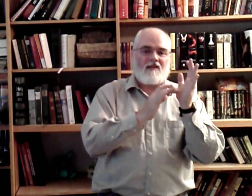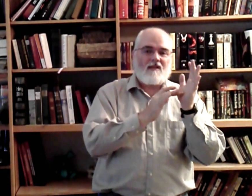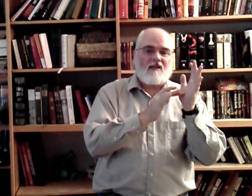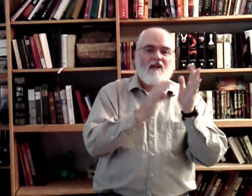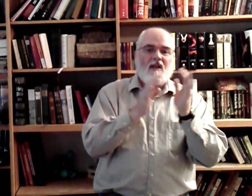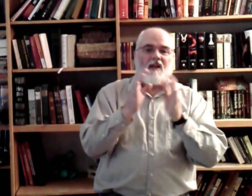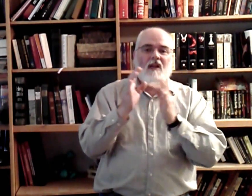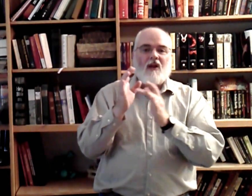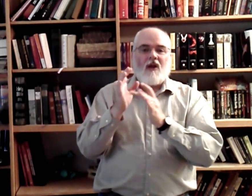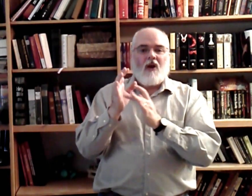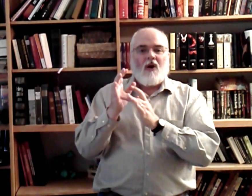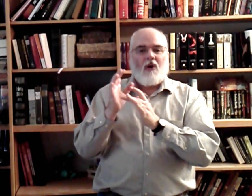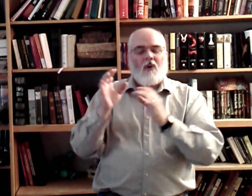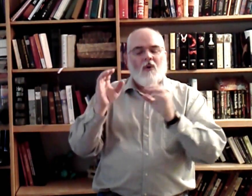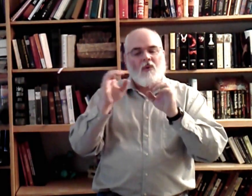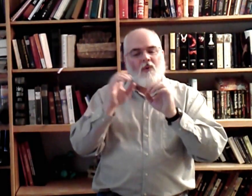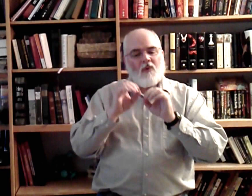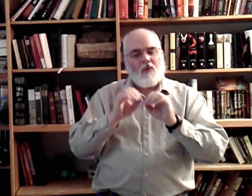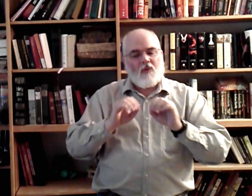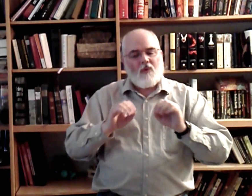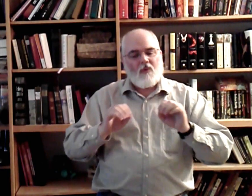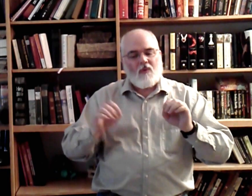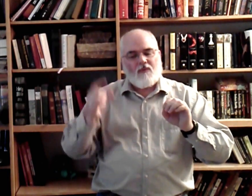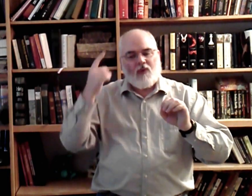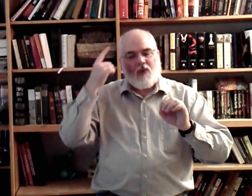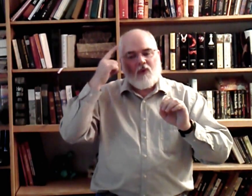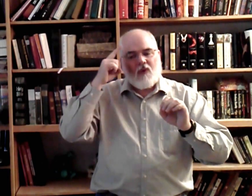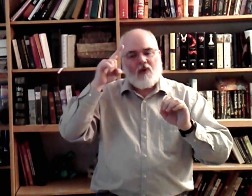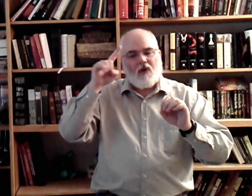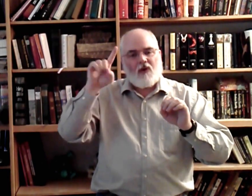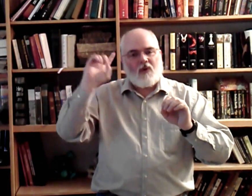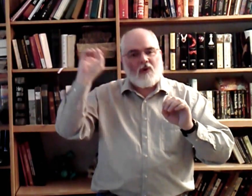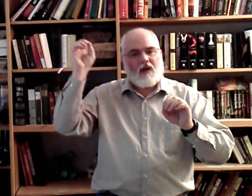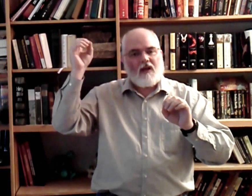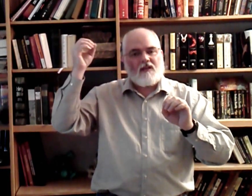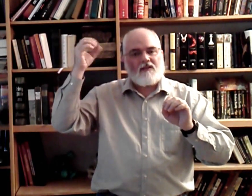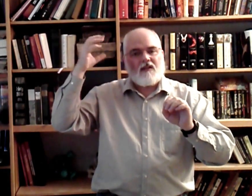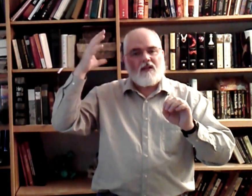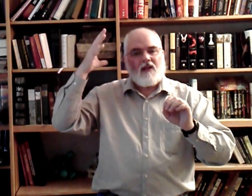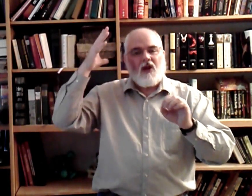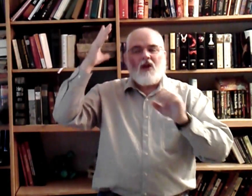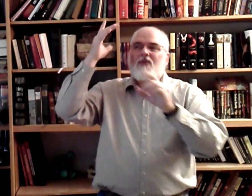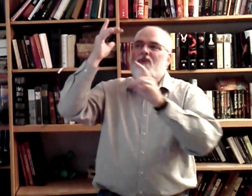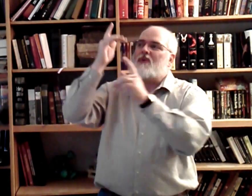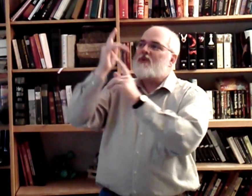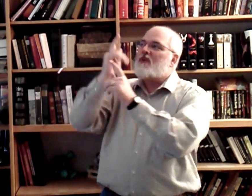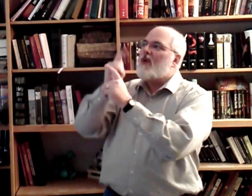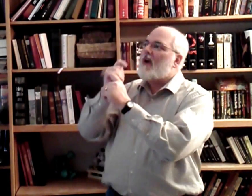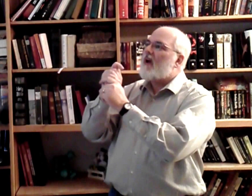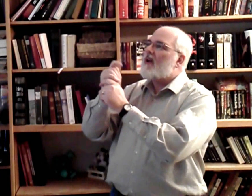Oh, for grace to trust